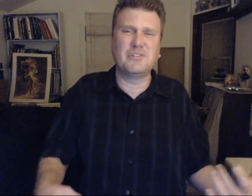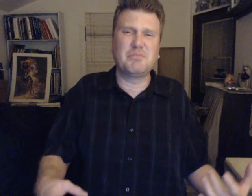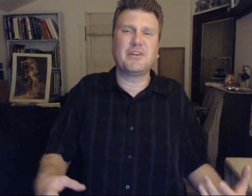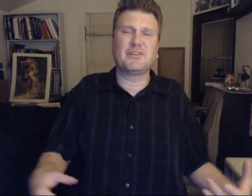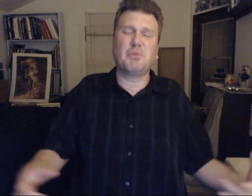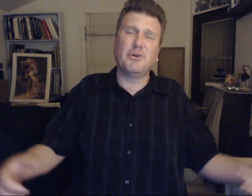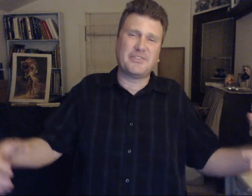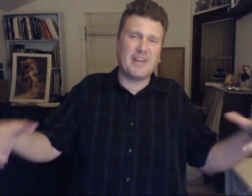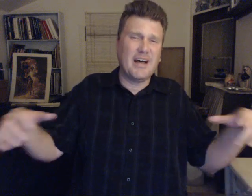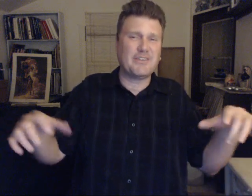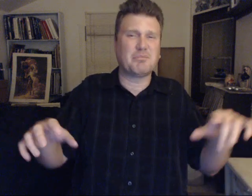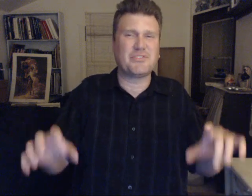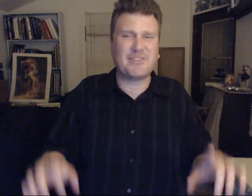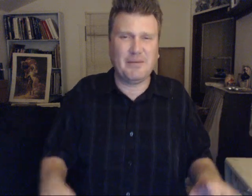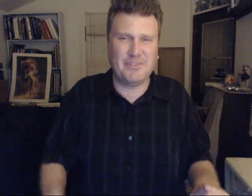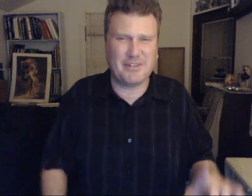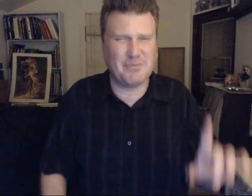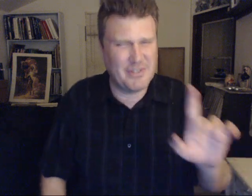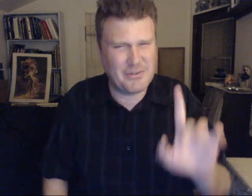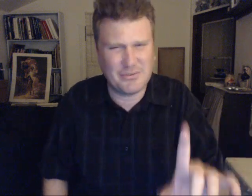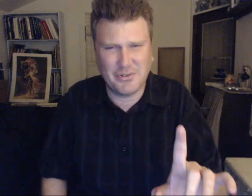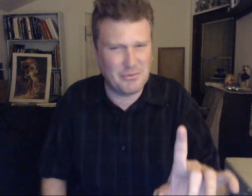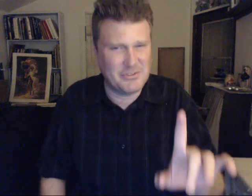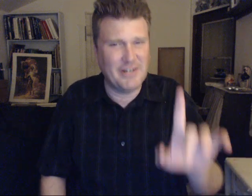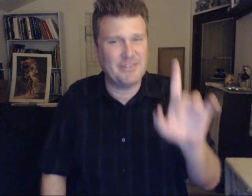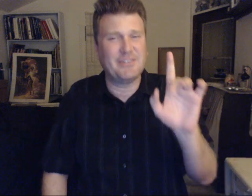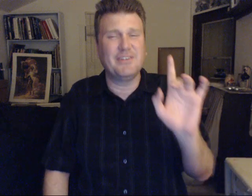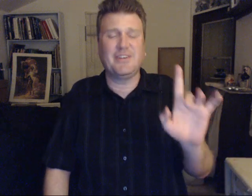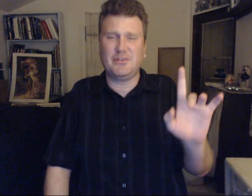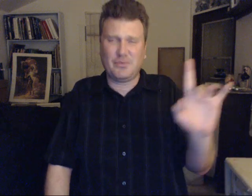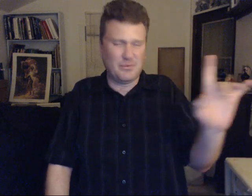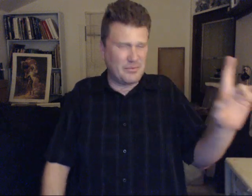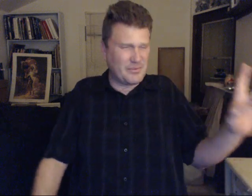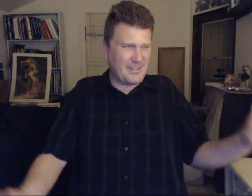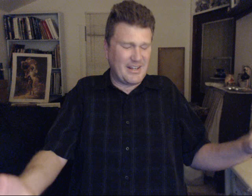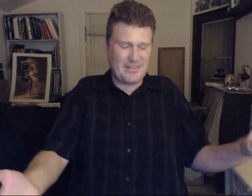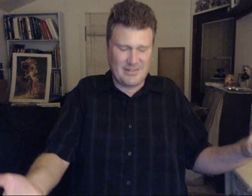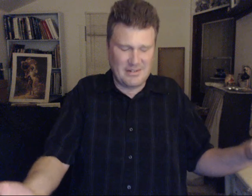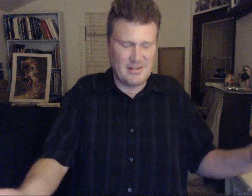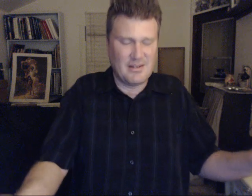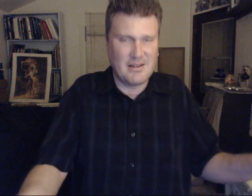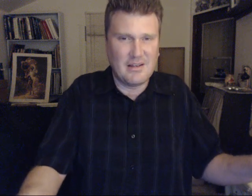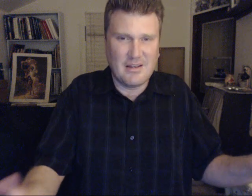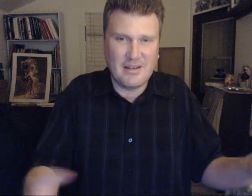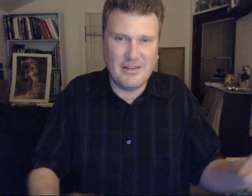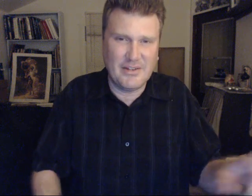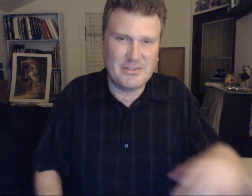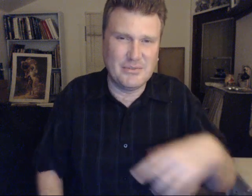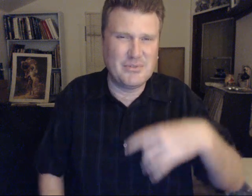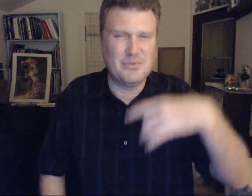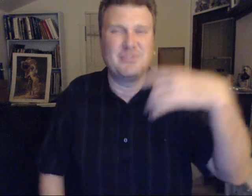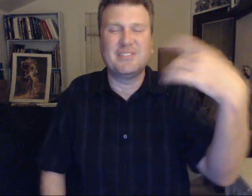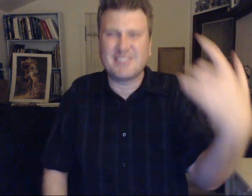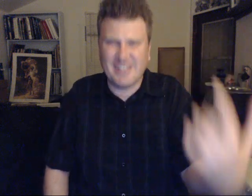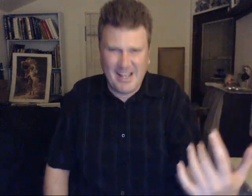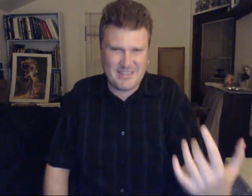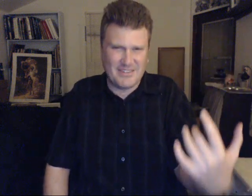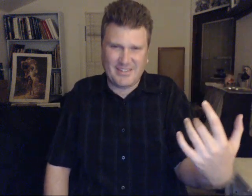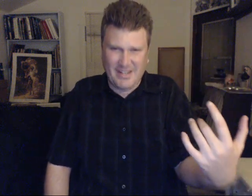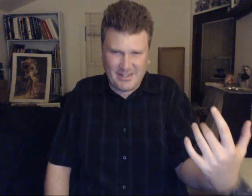beings posing as skeptics. But they truly realize this is a true connection. And they are true to disconnect this connection.